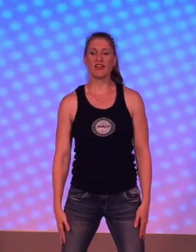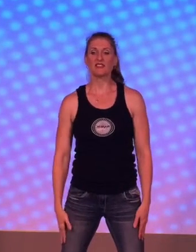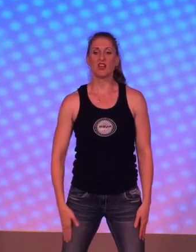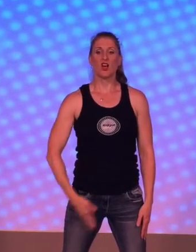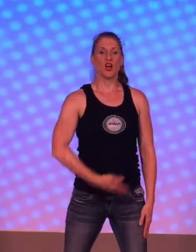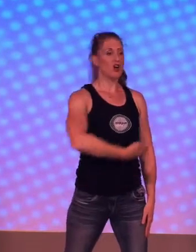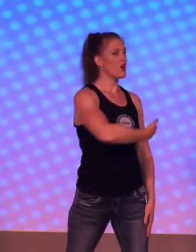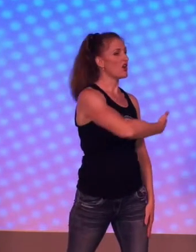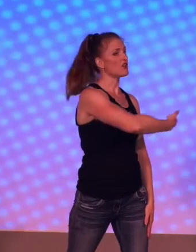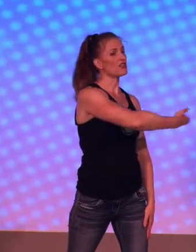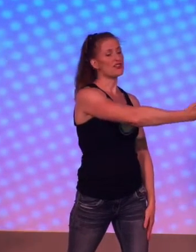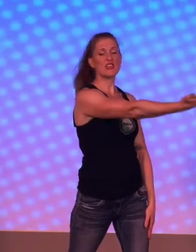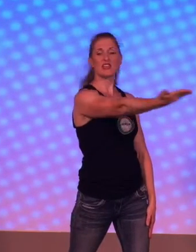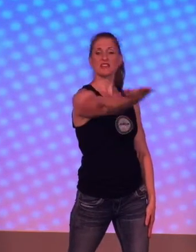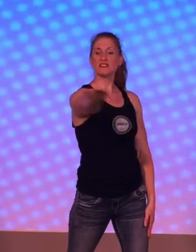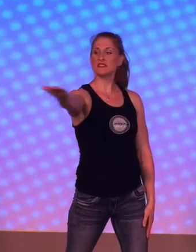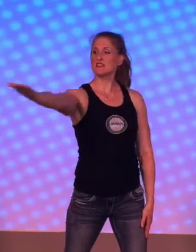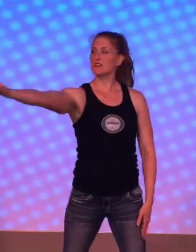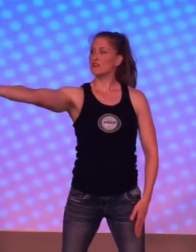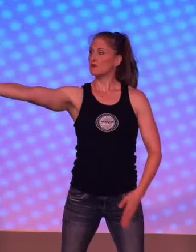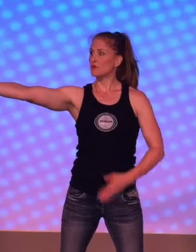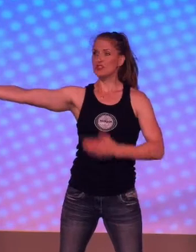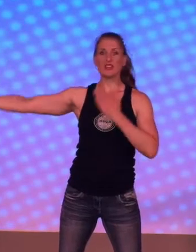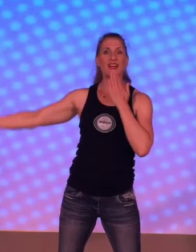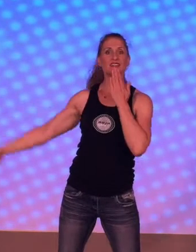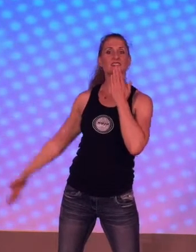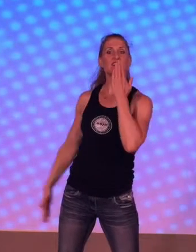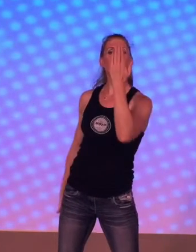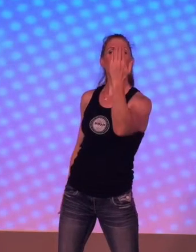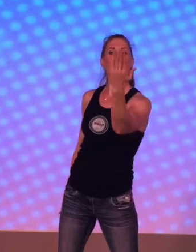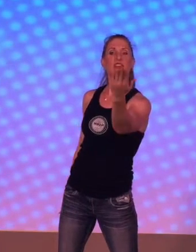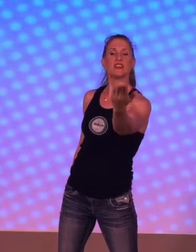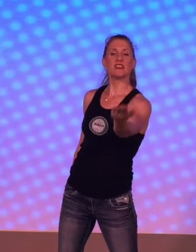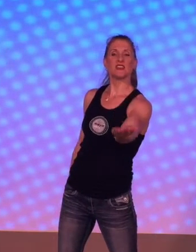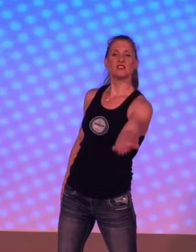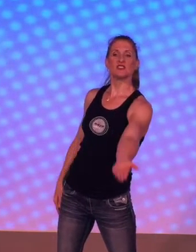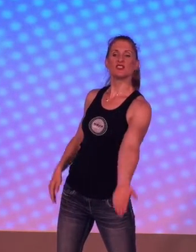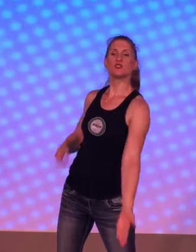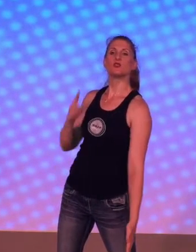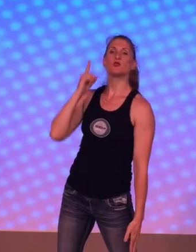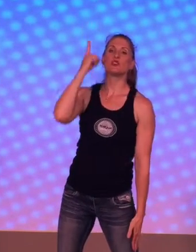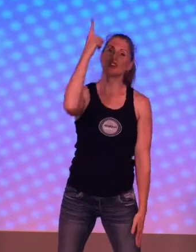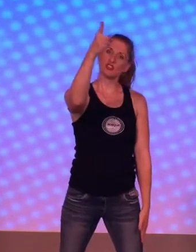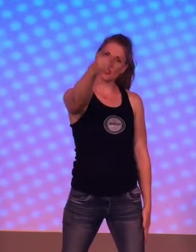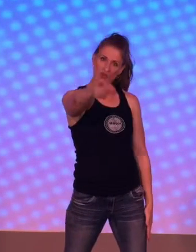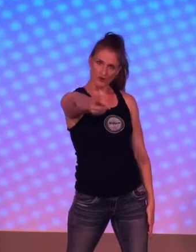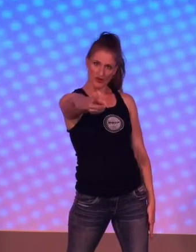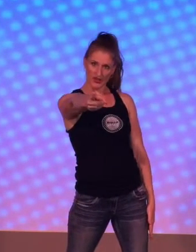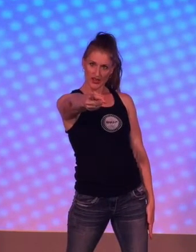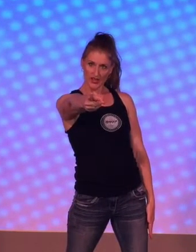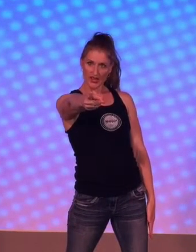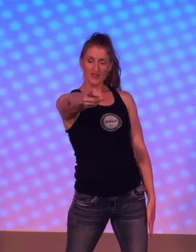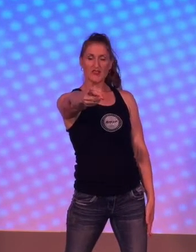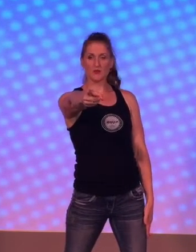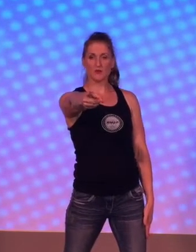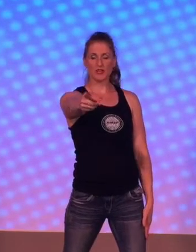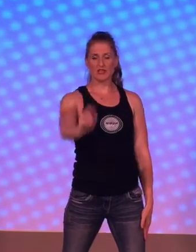that's all things which I said to you. And then it repeats.